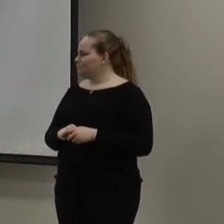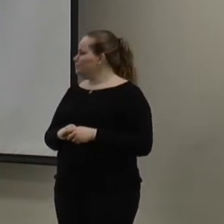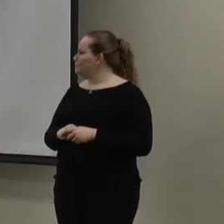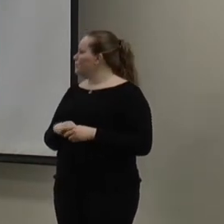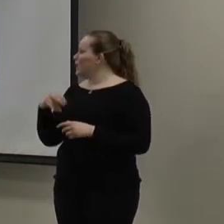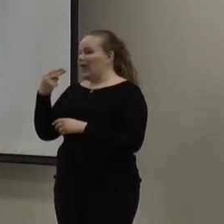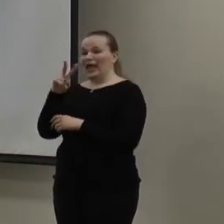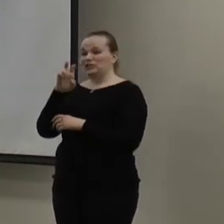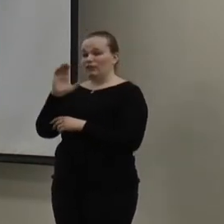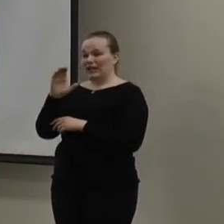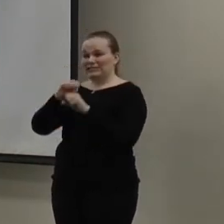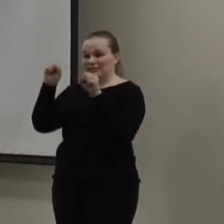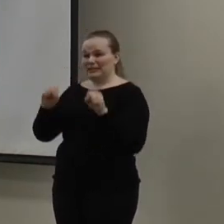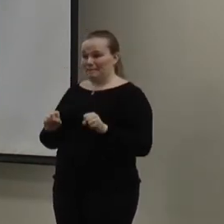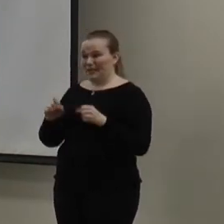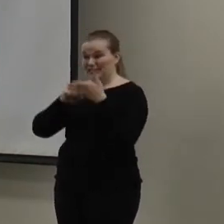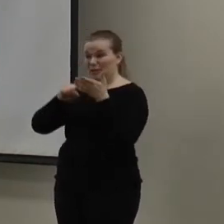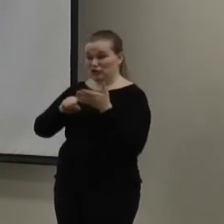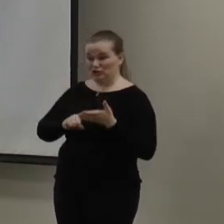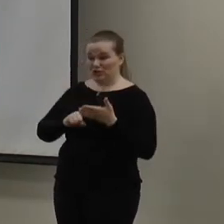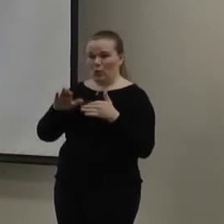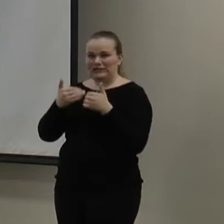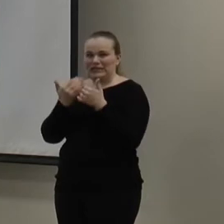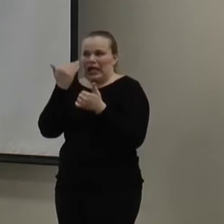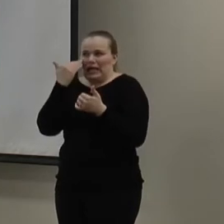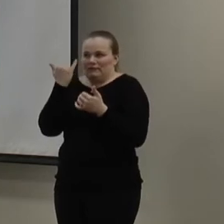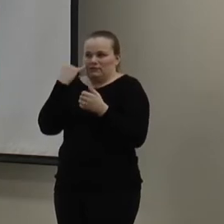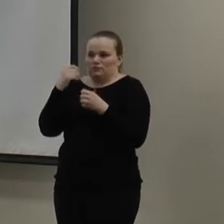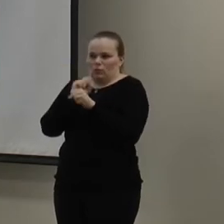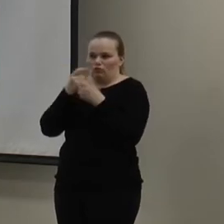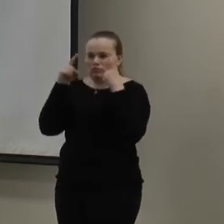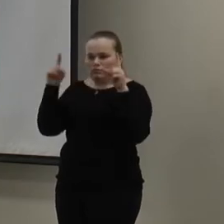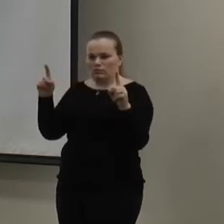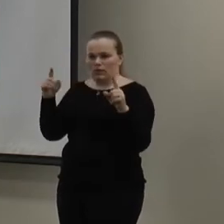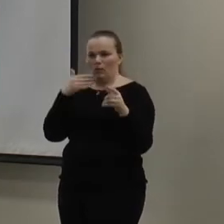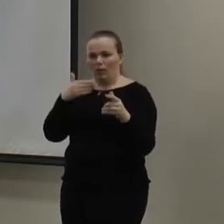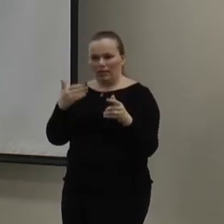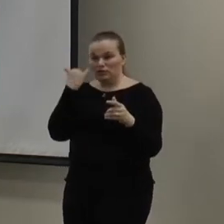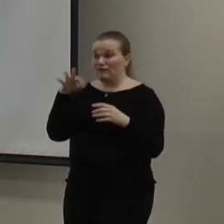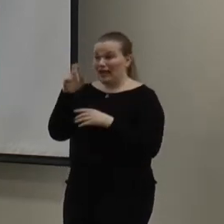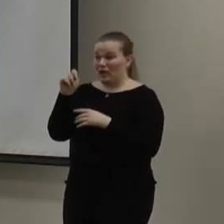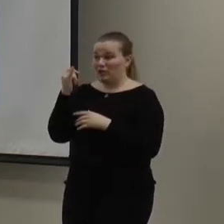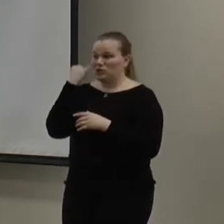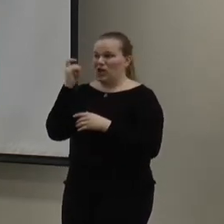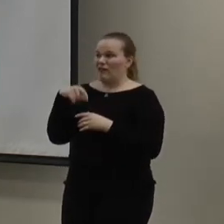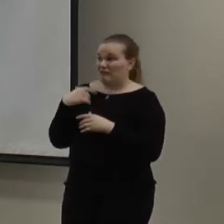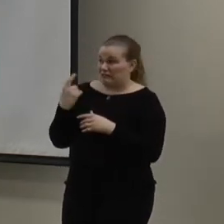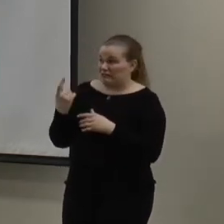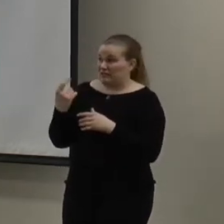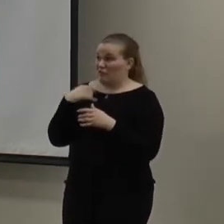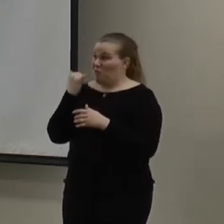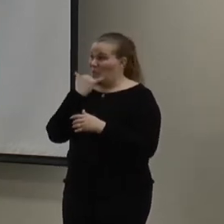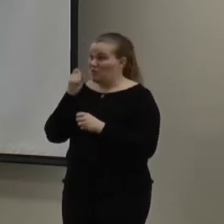So, HVAC system inspections. So, you want to see how well is your HVAC system working. So, that way you can find out, do I have anything,